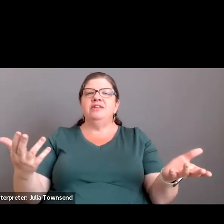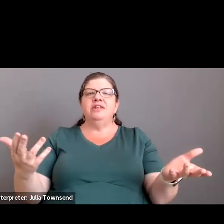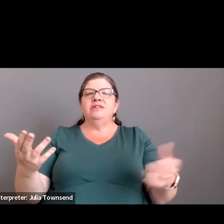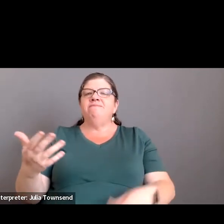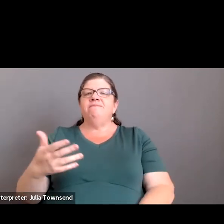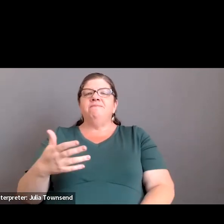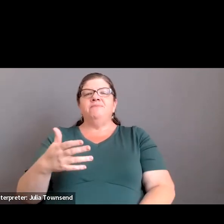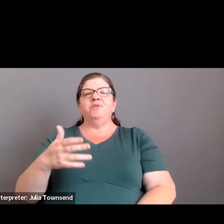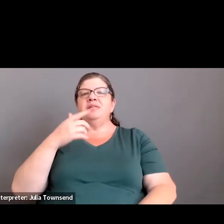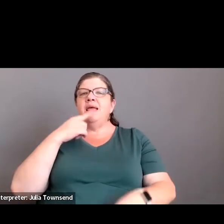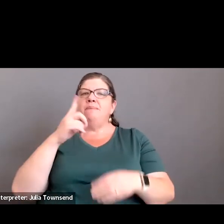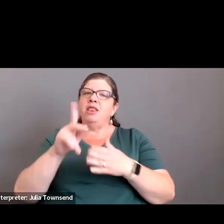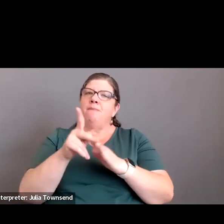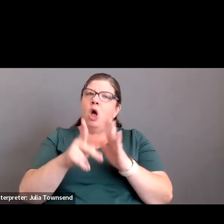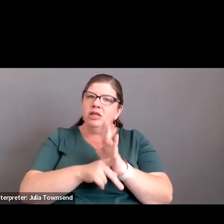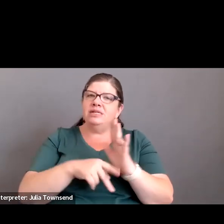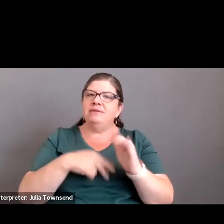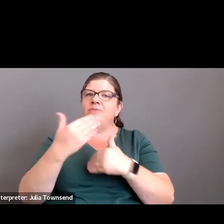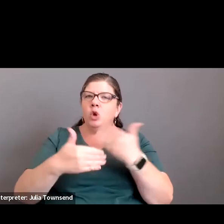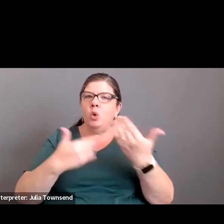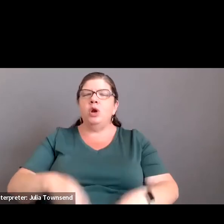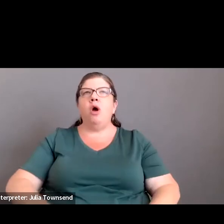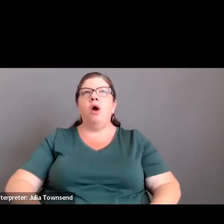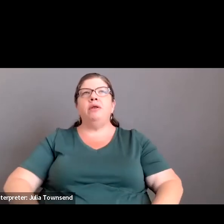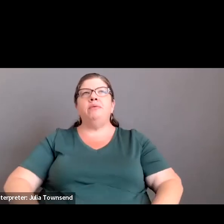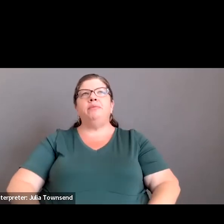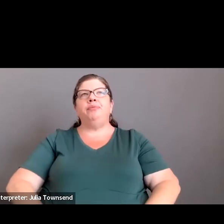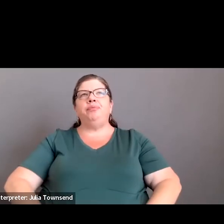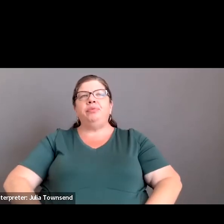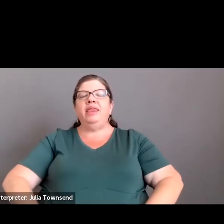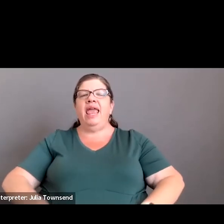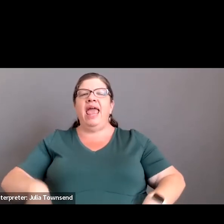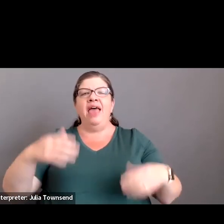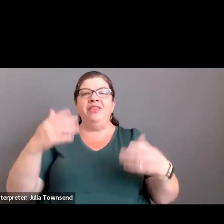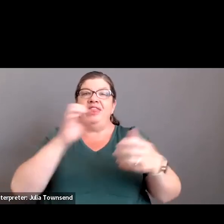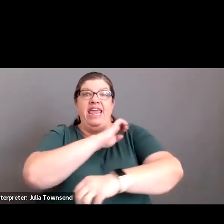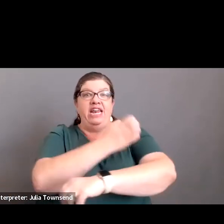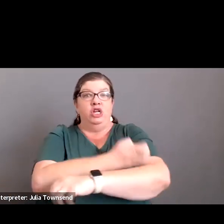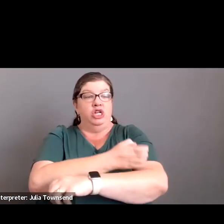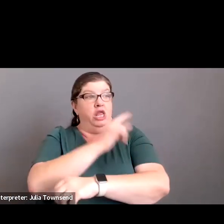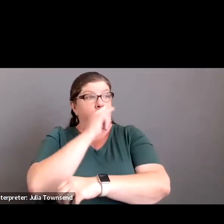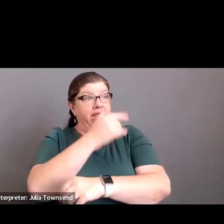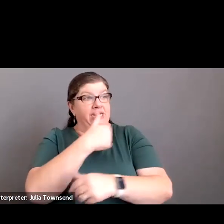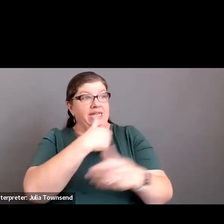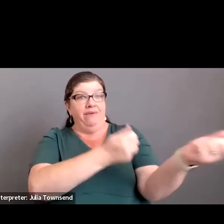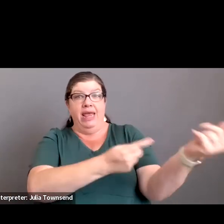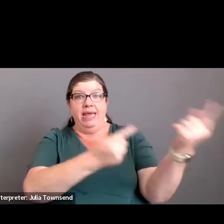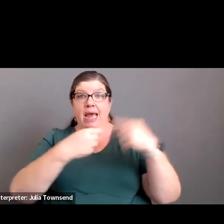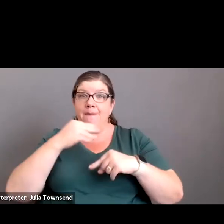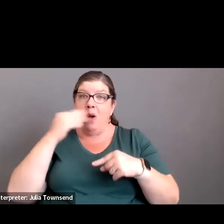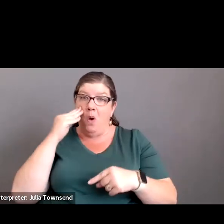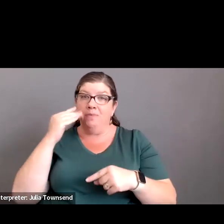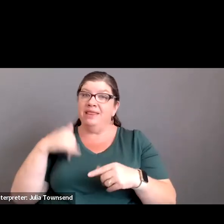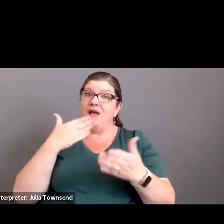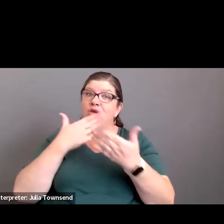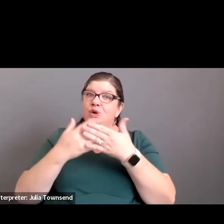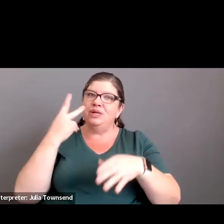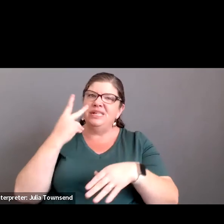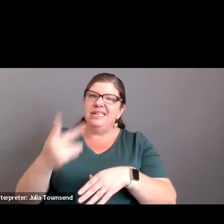the policies and things that are going on and just the energy that their kids were bringing home. That's good to see on the first day because usually, like, it's the first day of school.